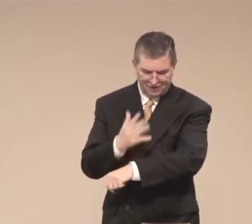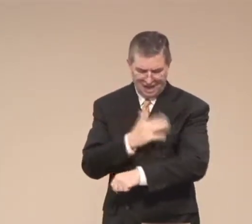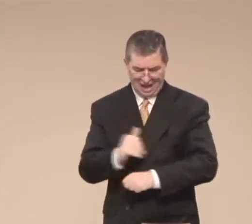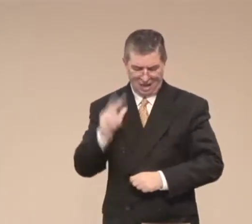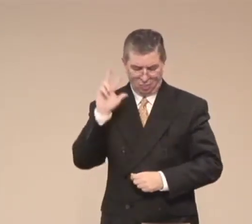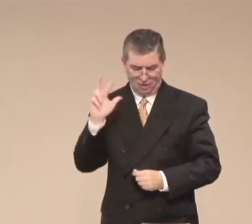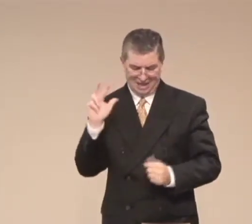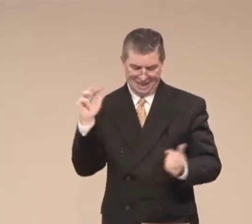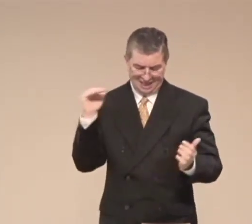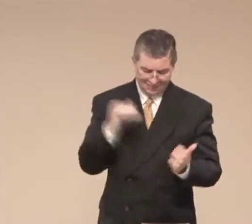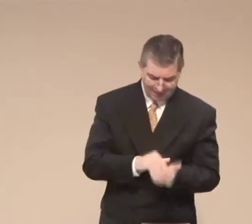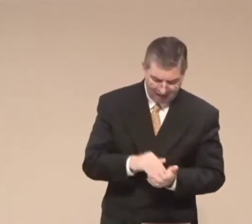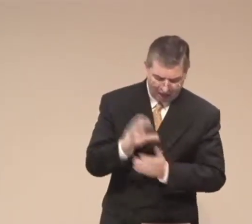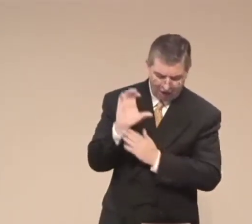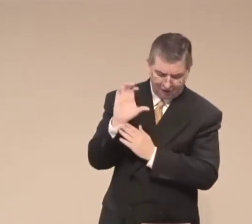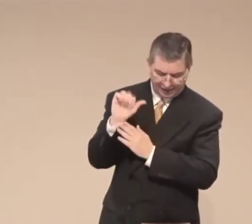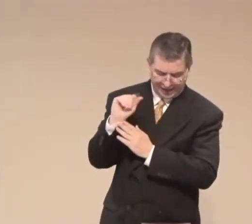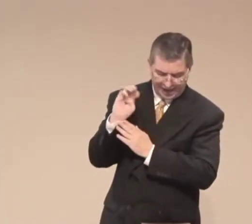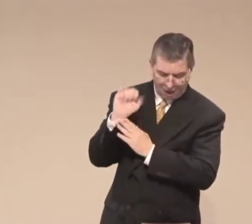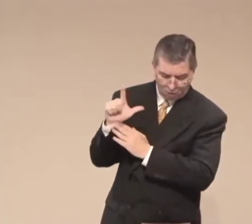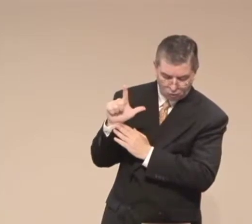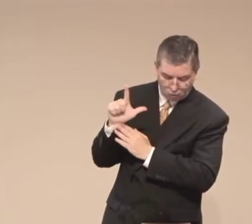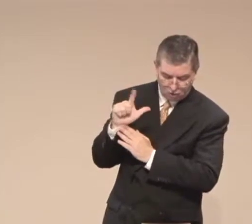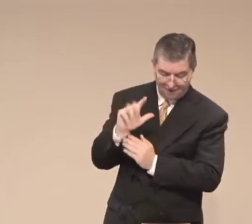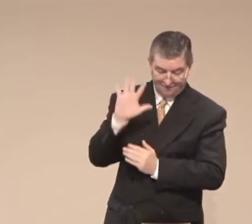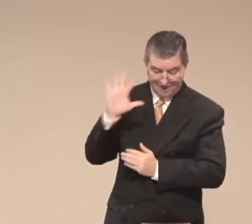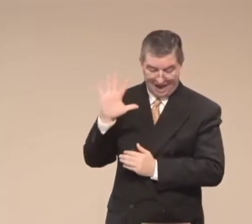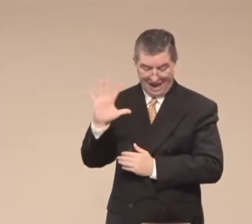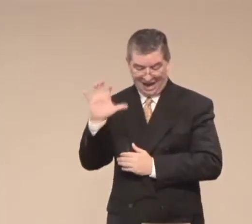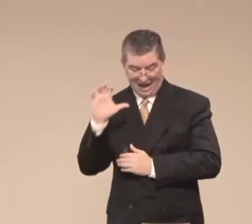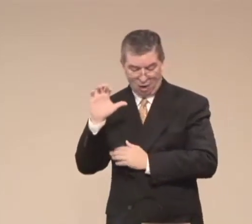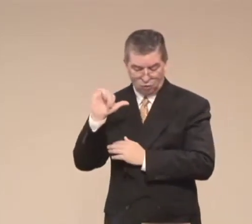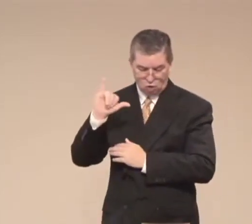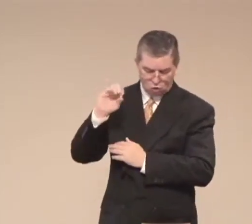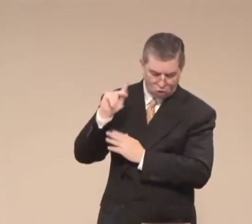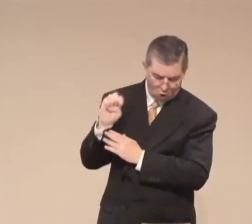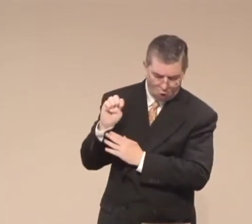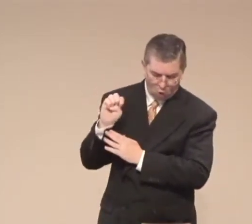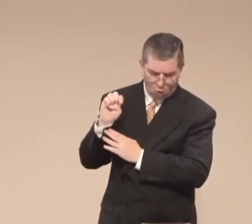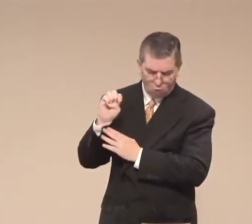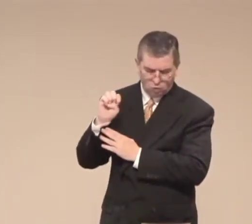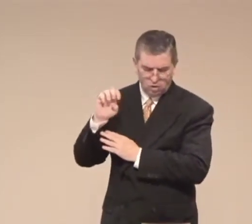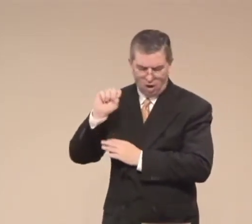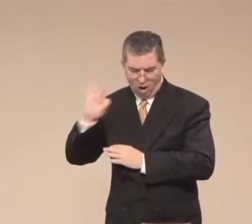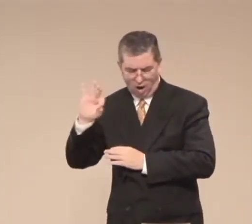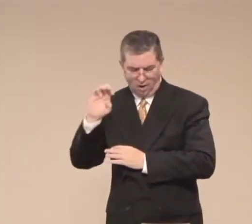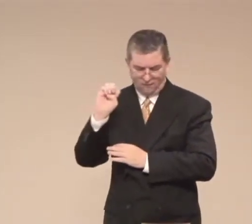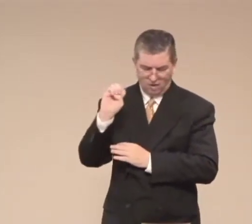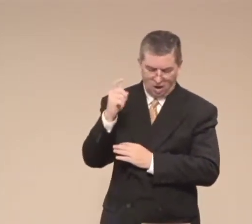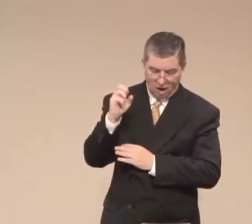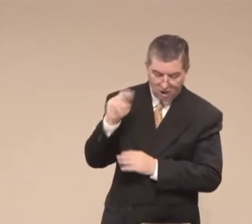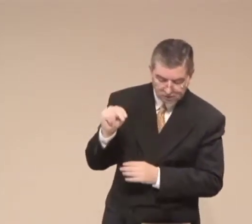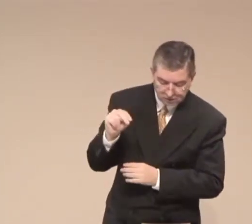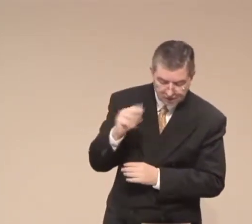,000 sheep, 3,000 camels, and 500 yokes of oxen.